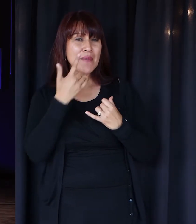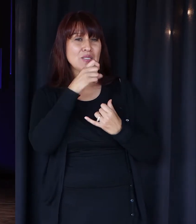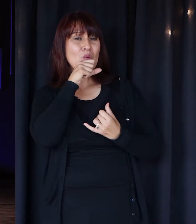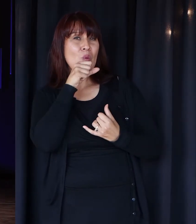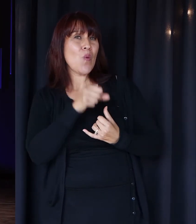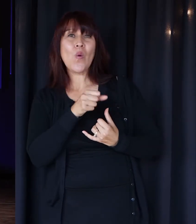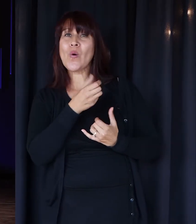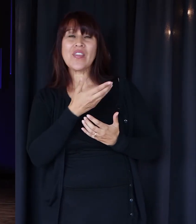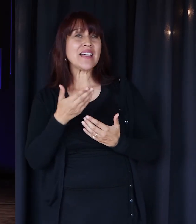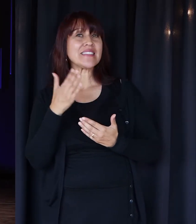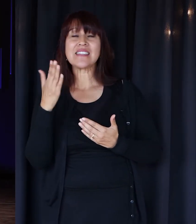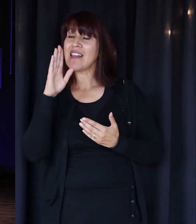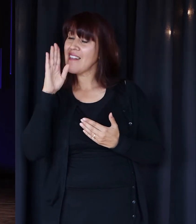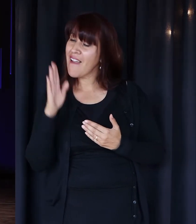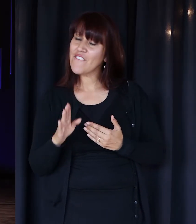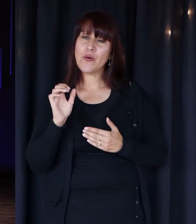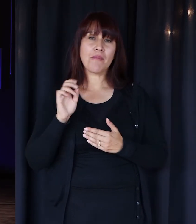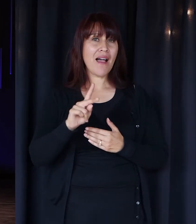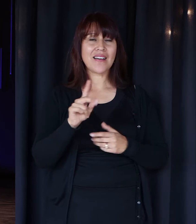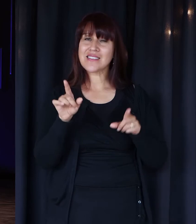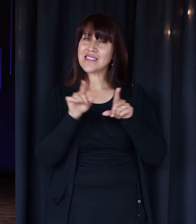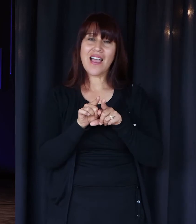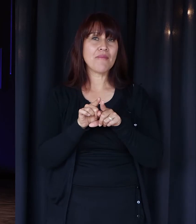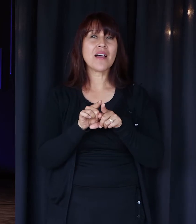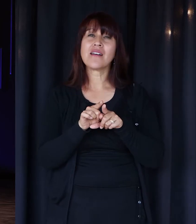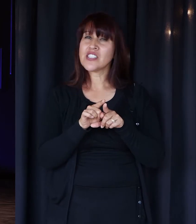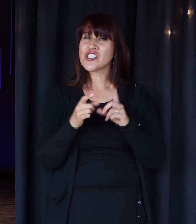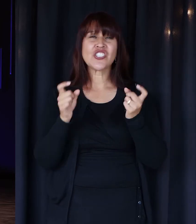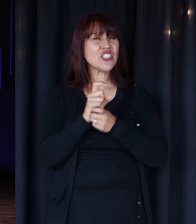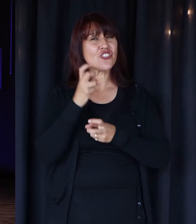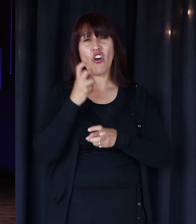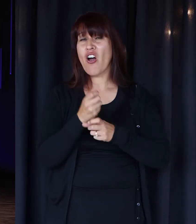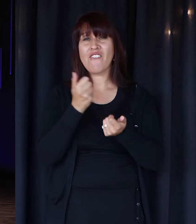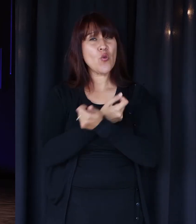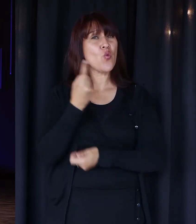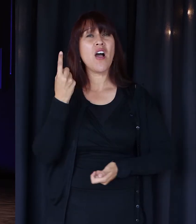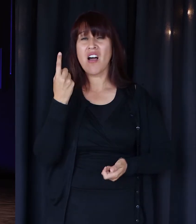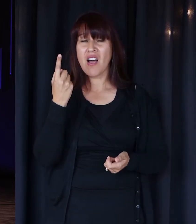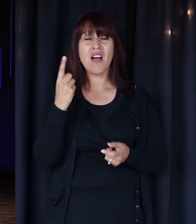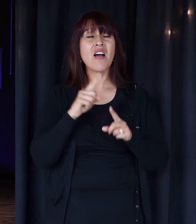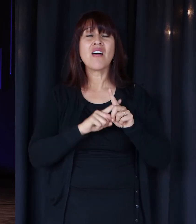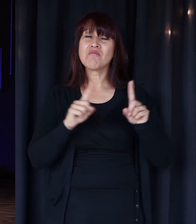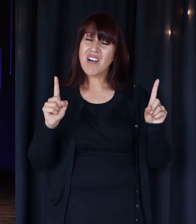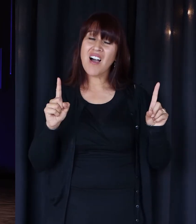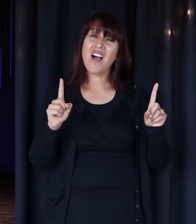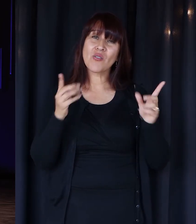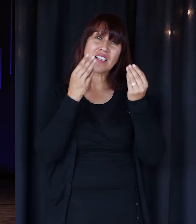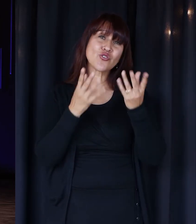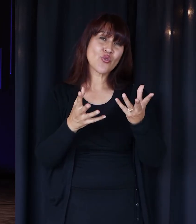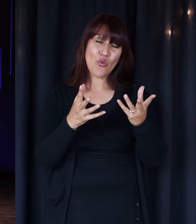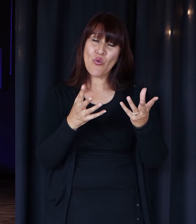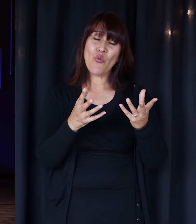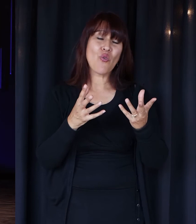things that will never be the same again. And listen, change is hard for all of us. But can I just say over